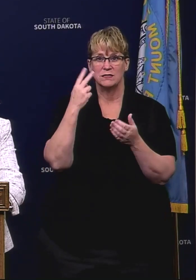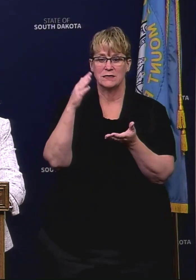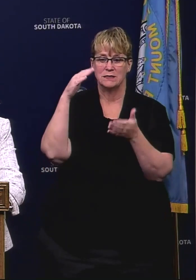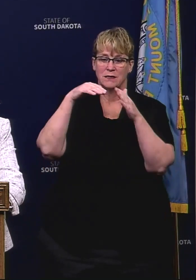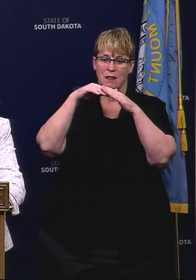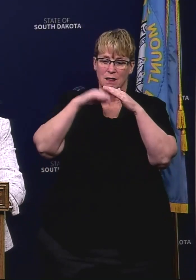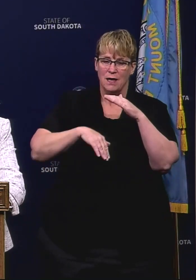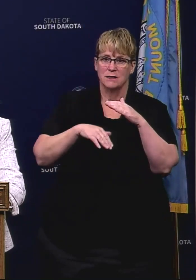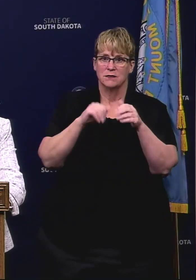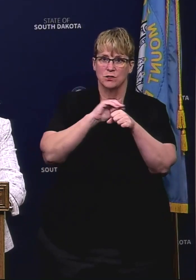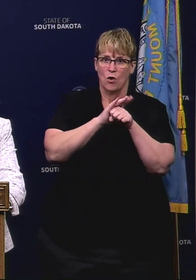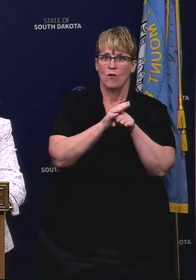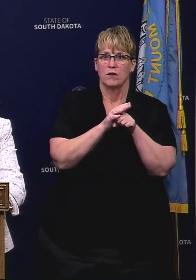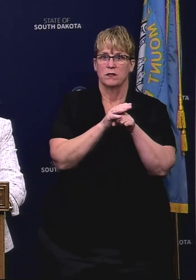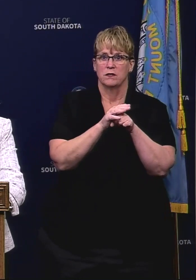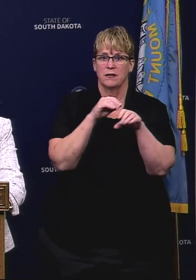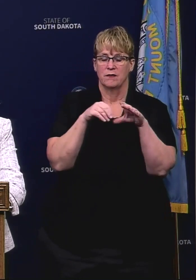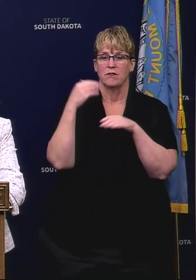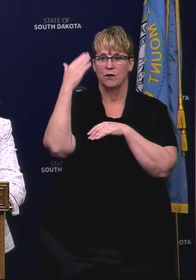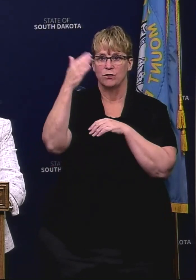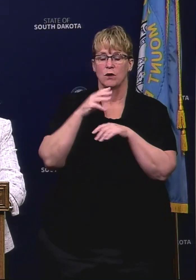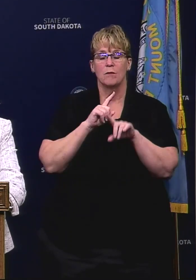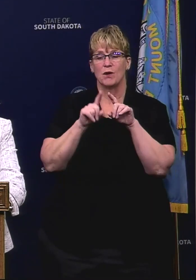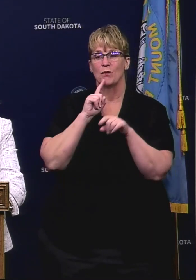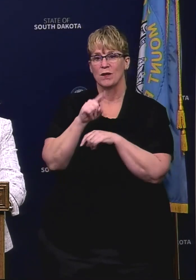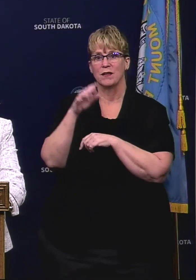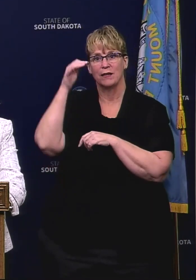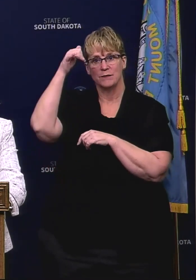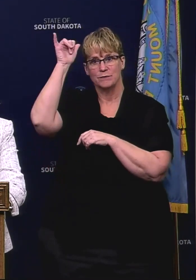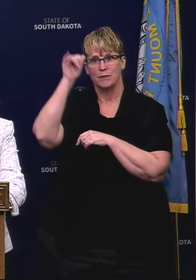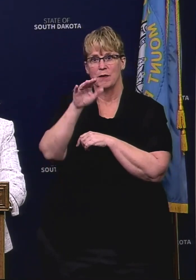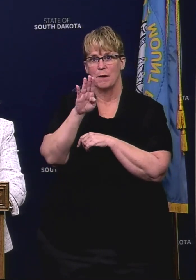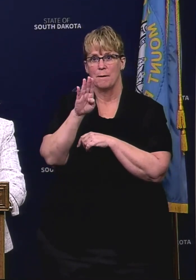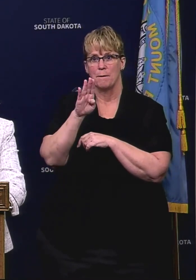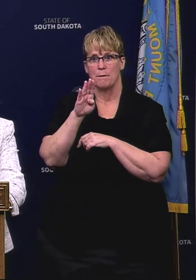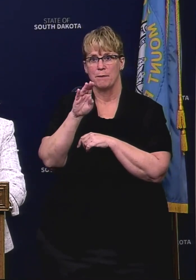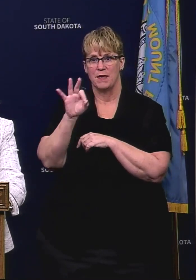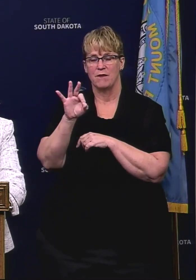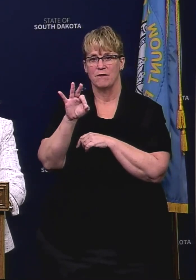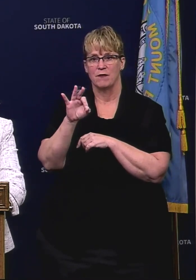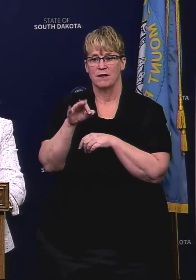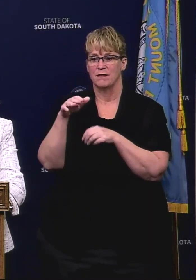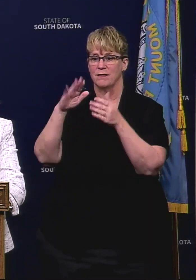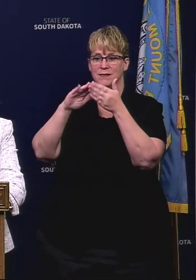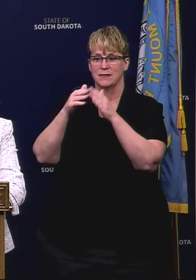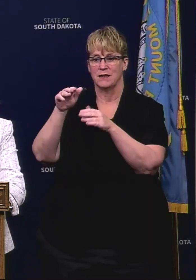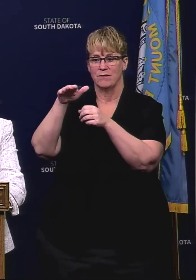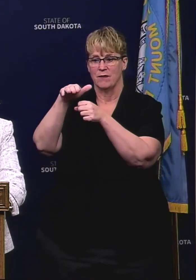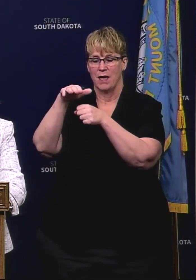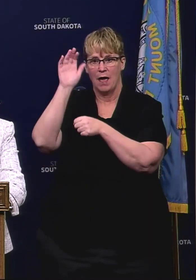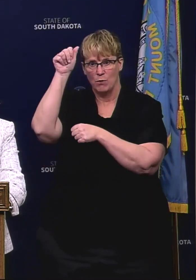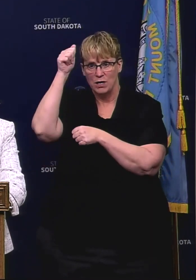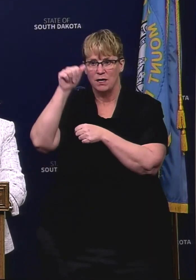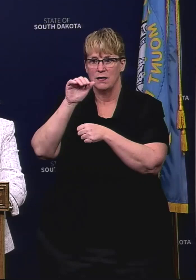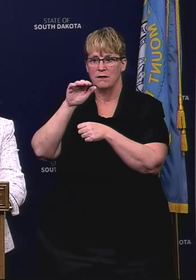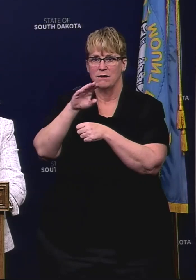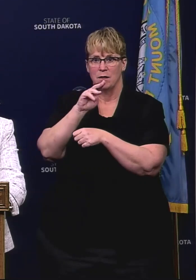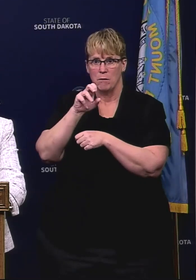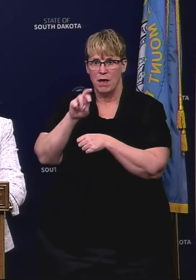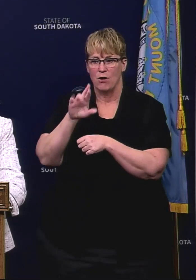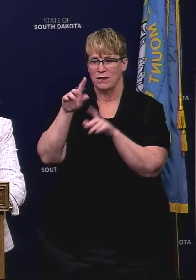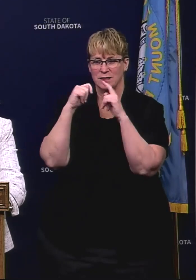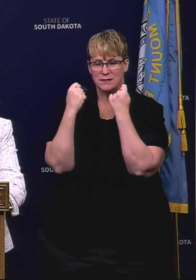future but a real shout out to our friends at Demkota beef as well as the city of Aberdeen the mayor there and his team have been great